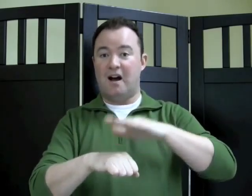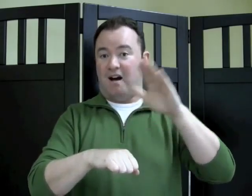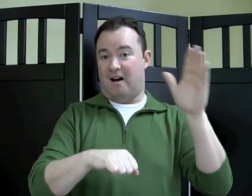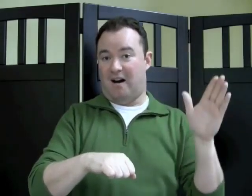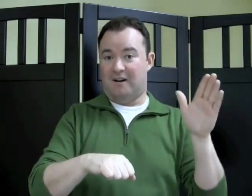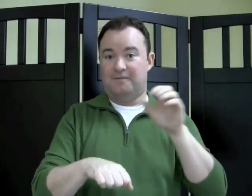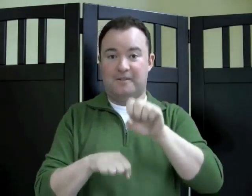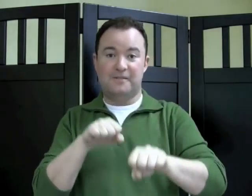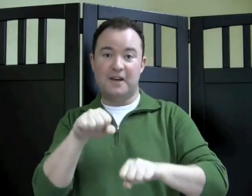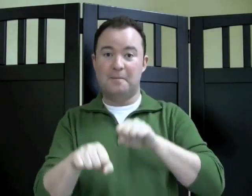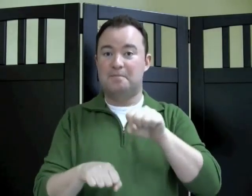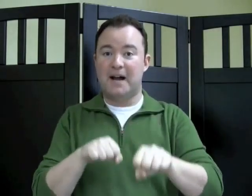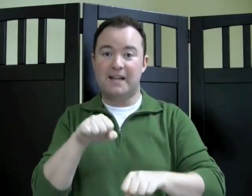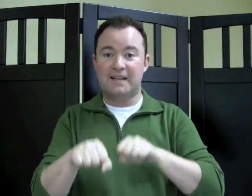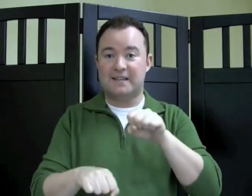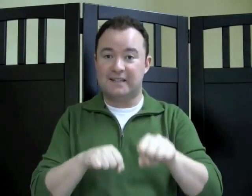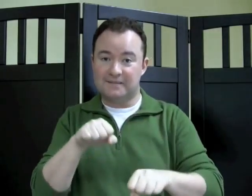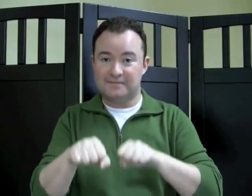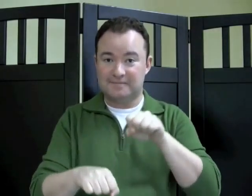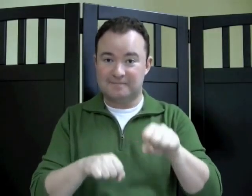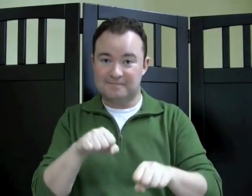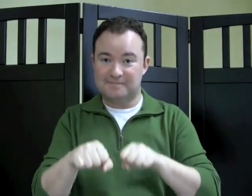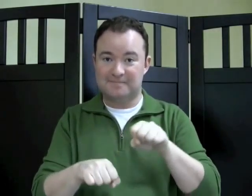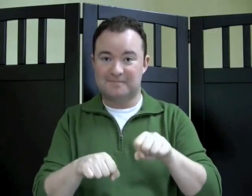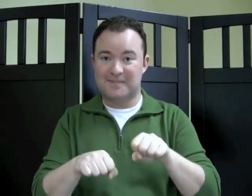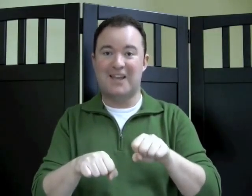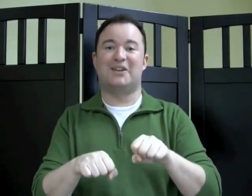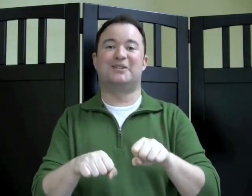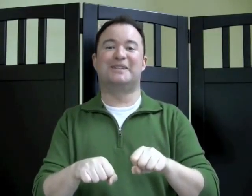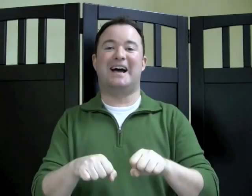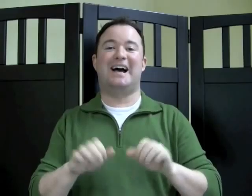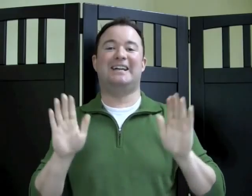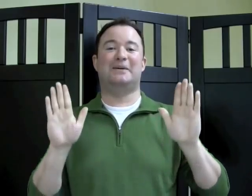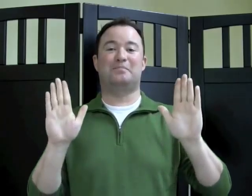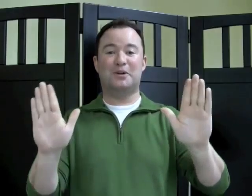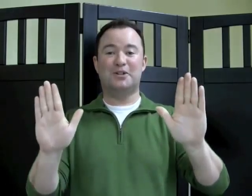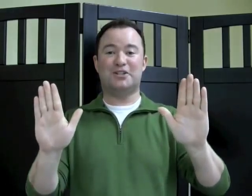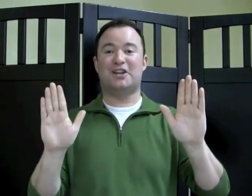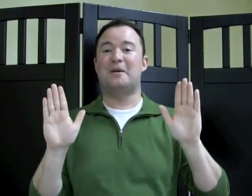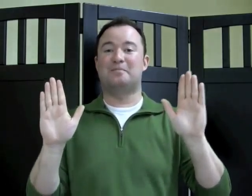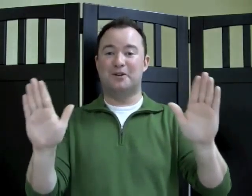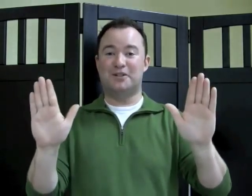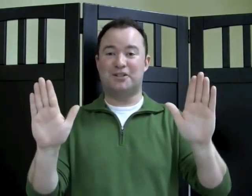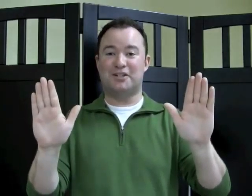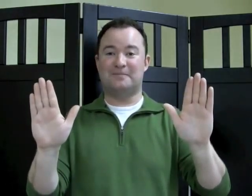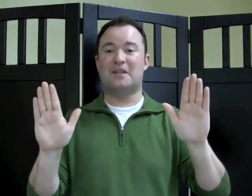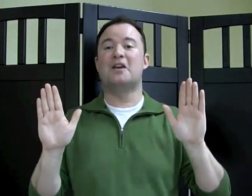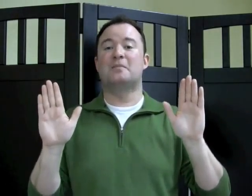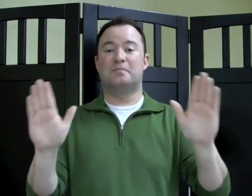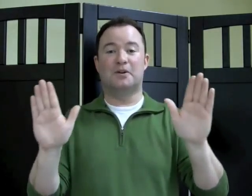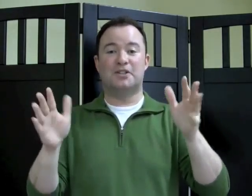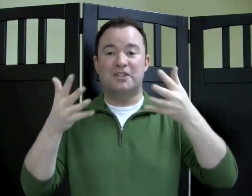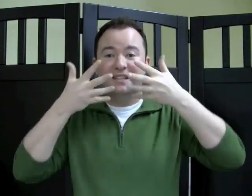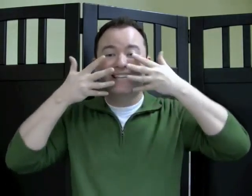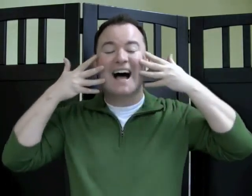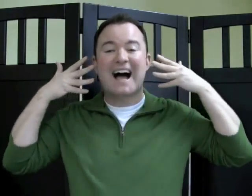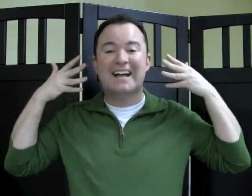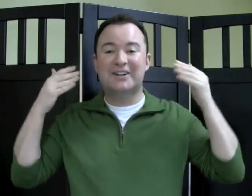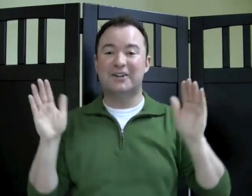off of the bike. You gotta push, push, push the tiger,